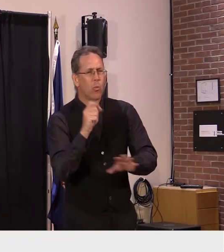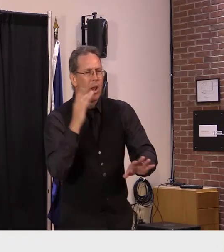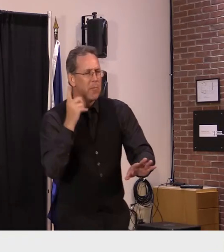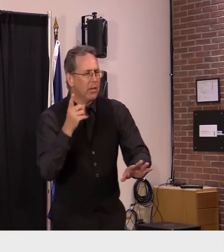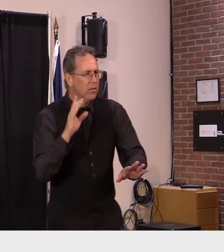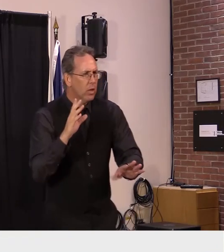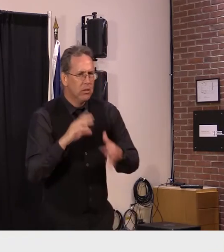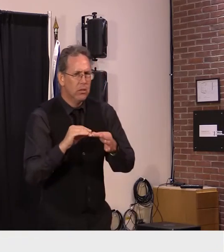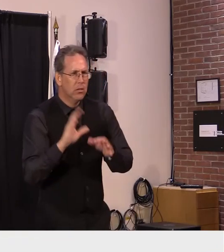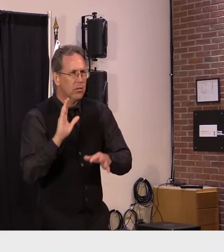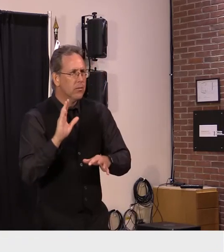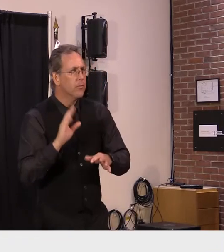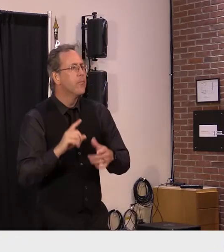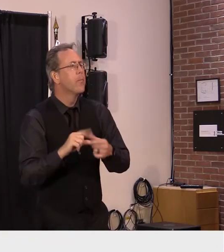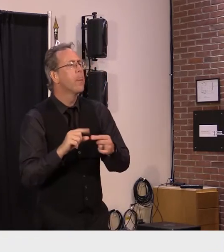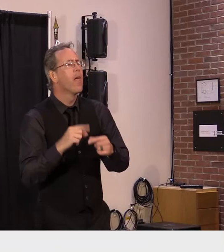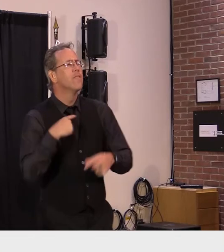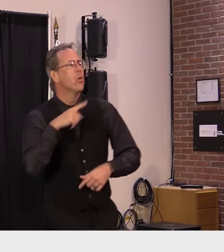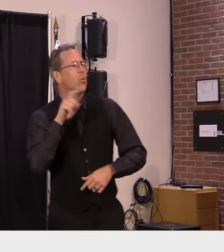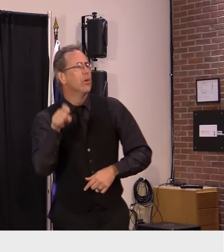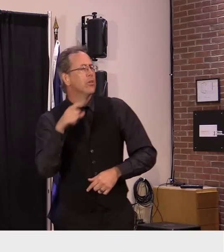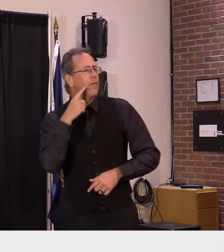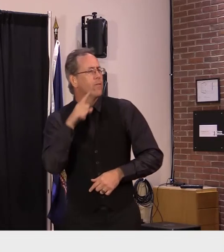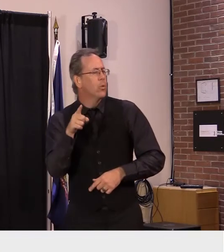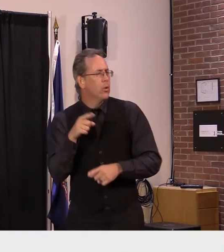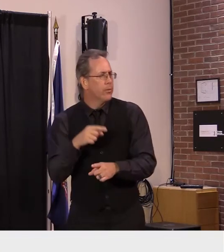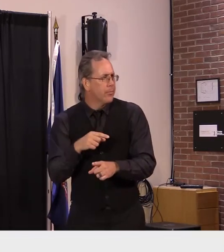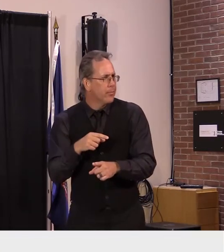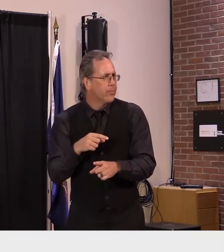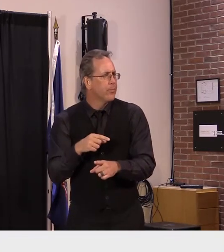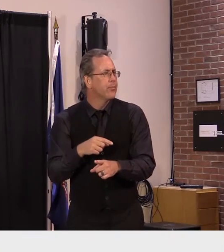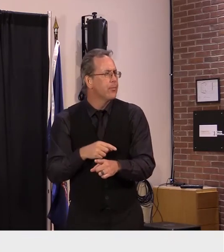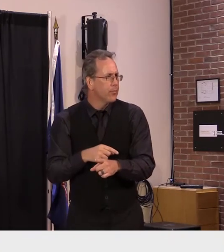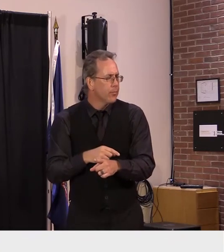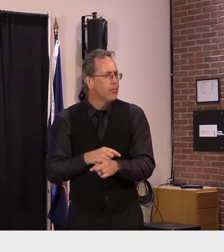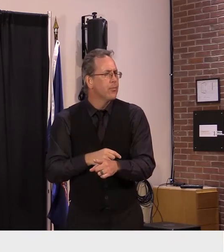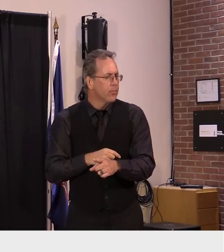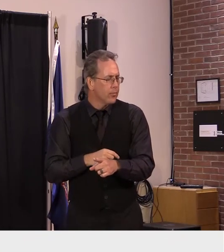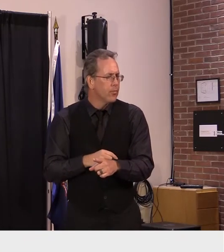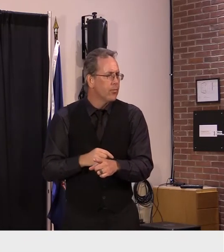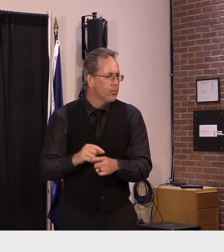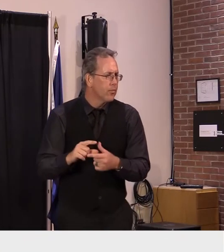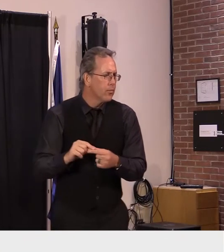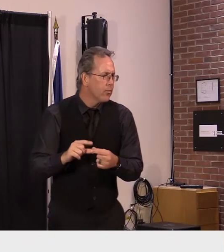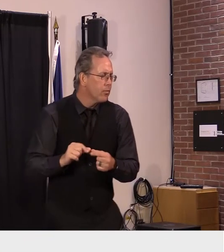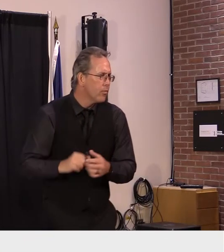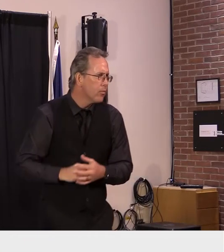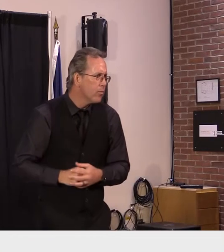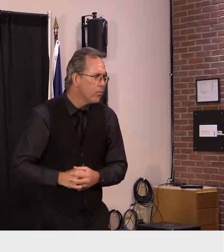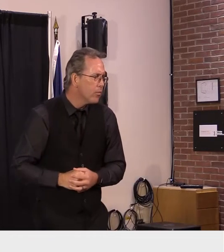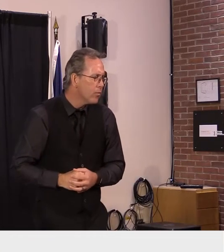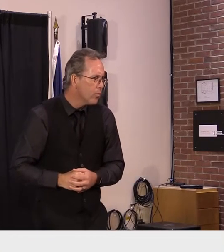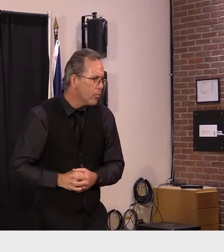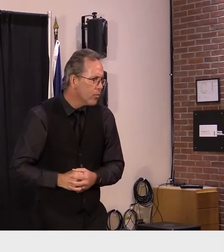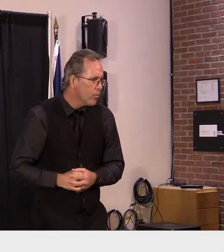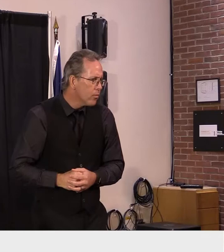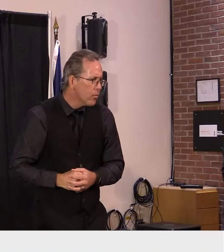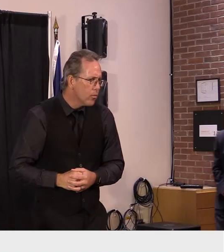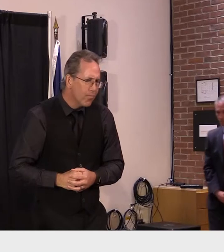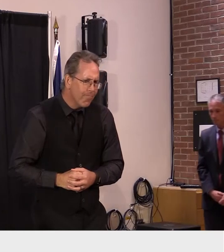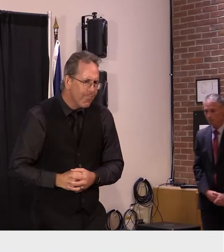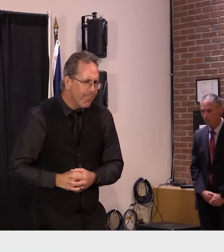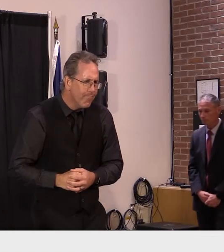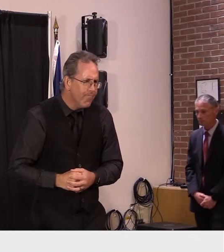go ahead guy okay uh so i i just really wasn't clear to me uh if there is